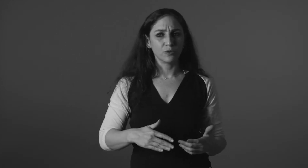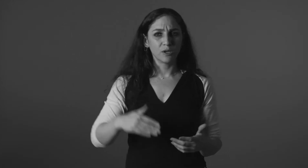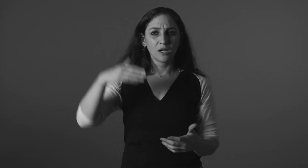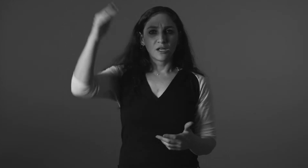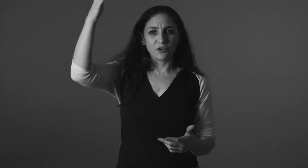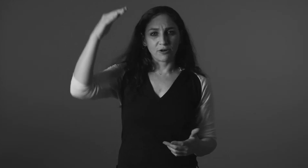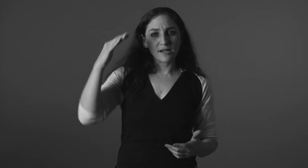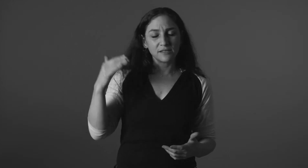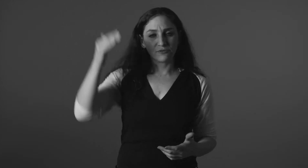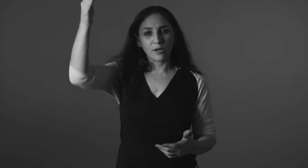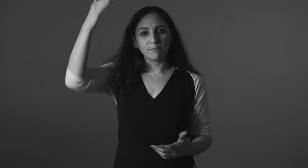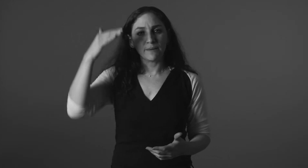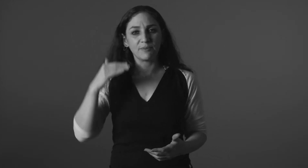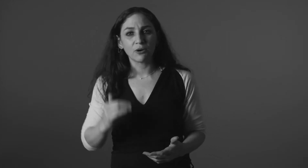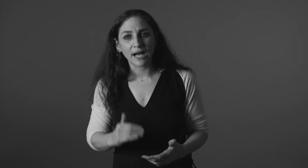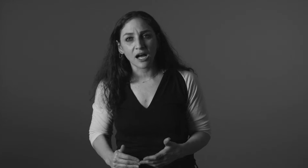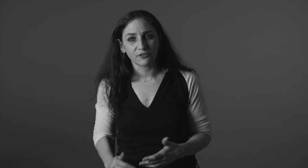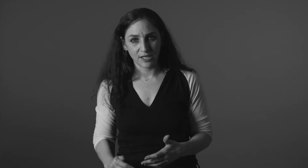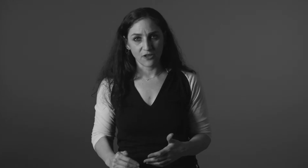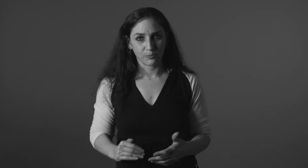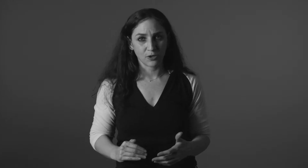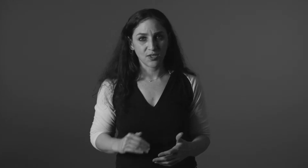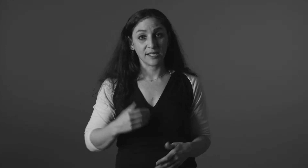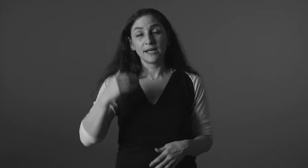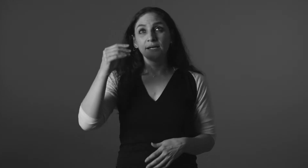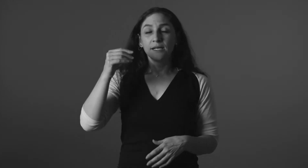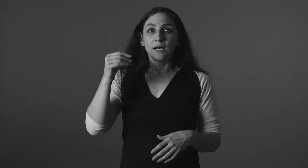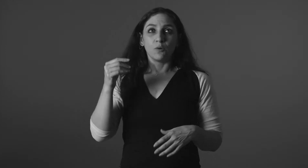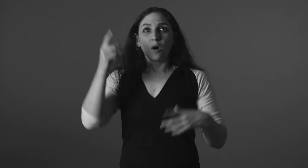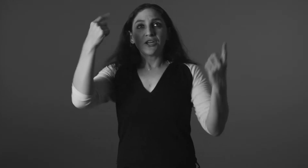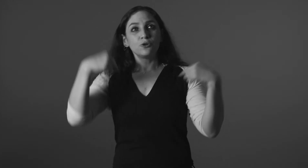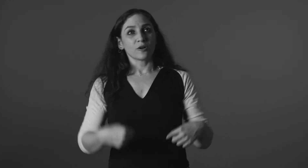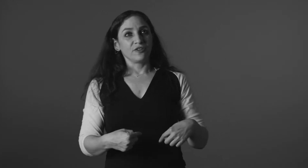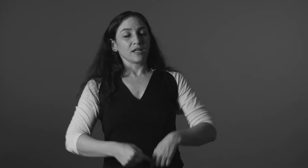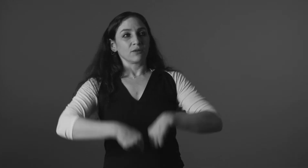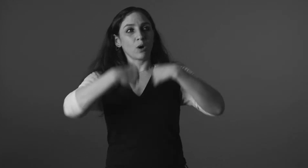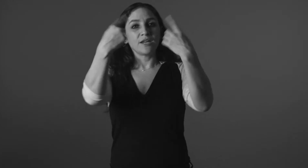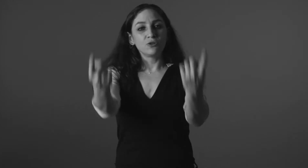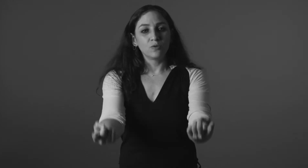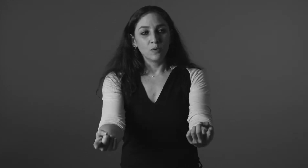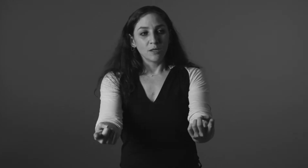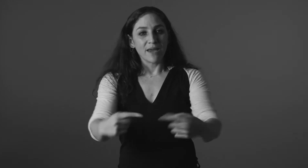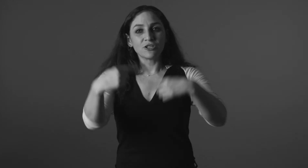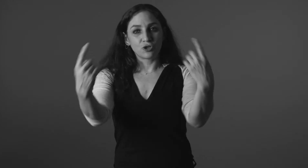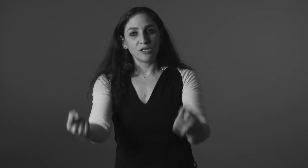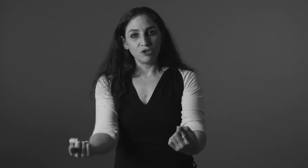the process of what might have been going on for the other person and what you were feeling and why you made the choice you